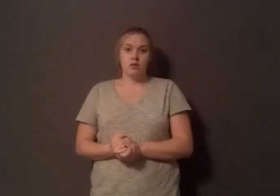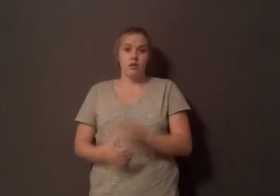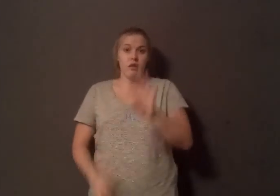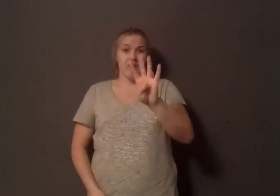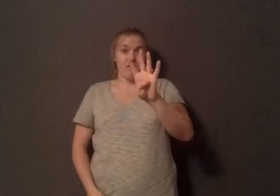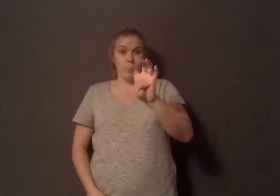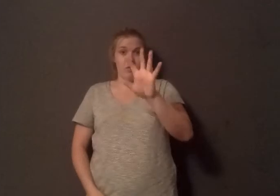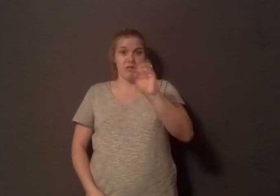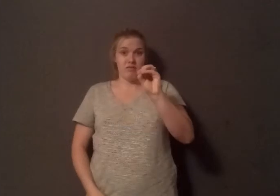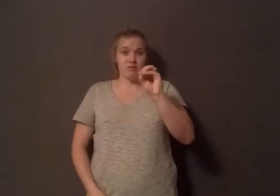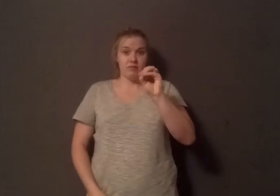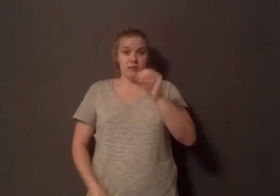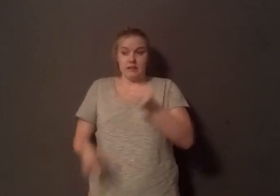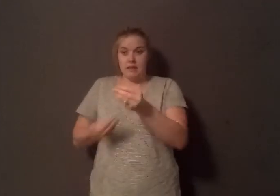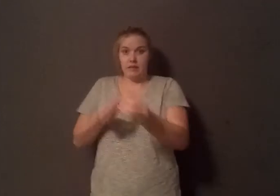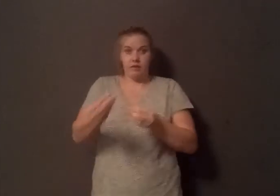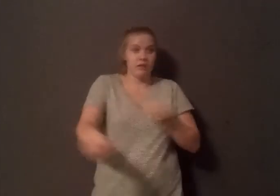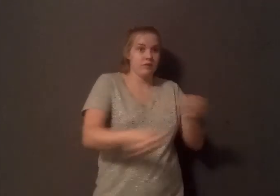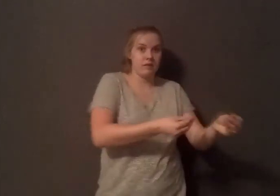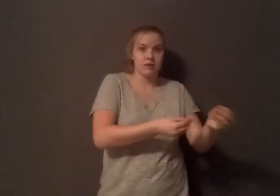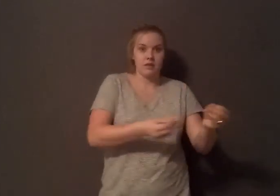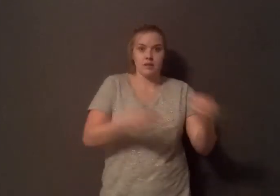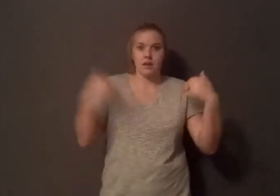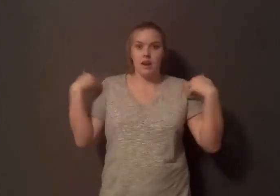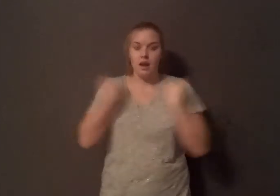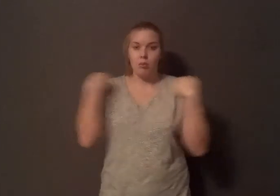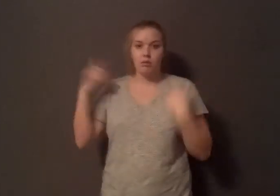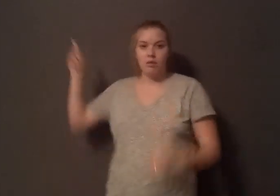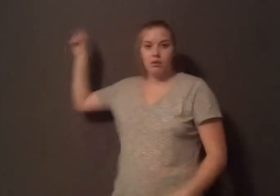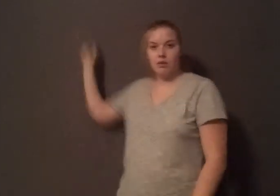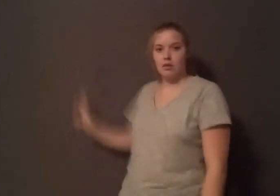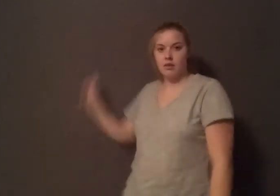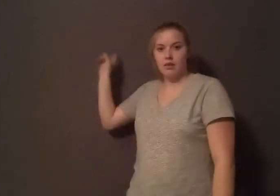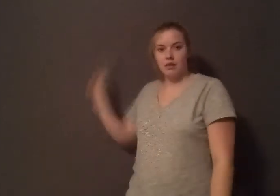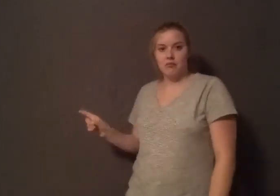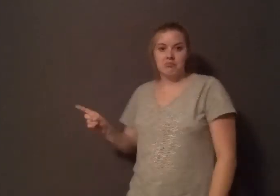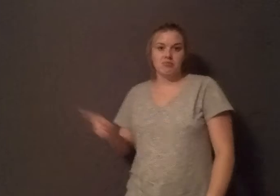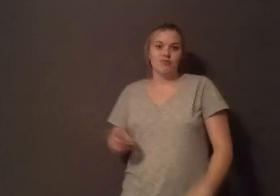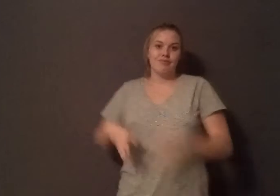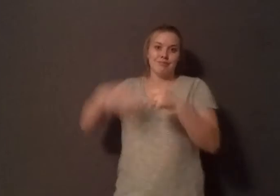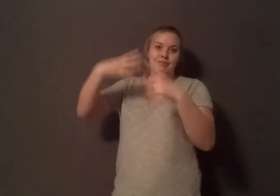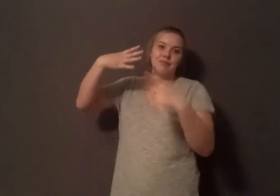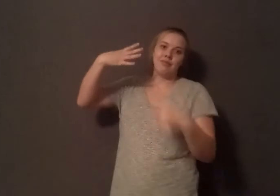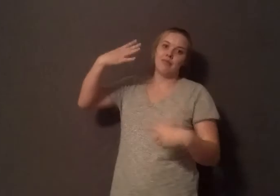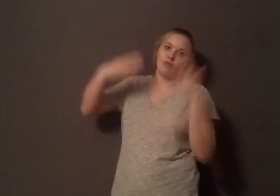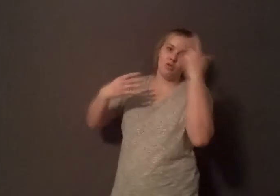to animals, either alone or in combination. These drugs are given to animals for a variety of reasons, very, very few of which are